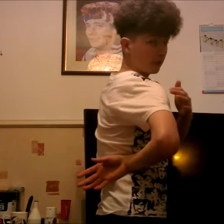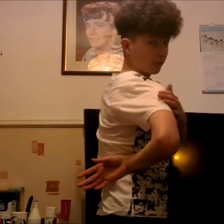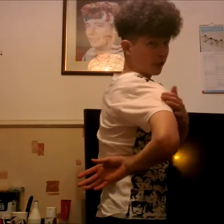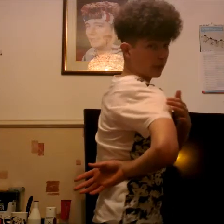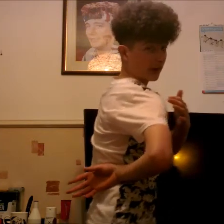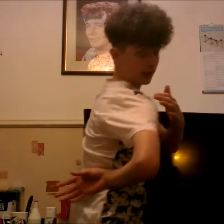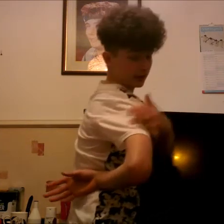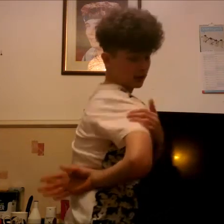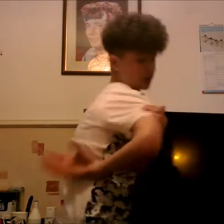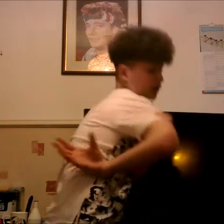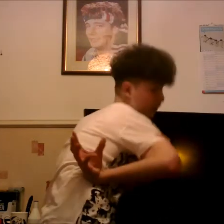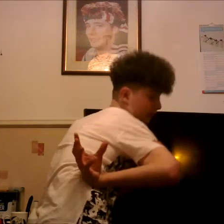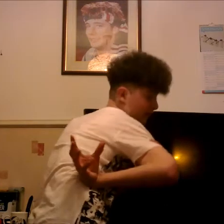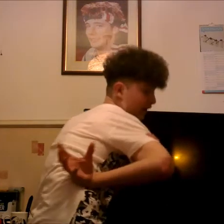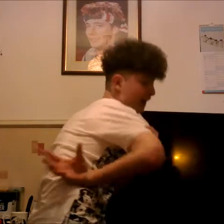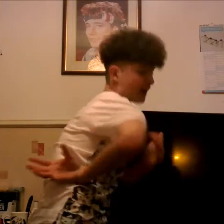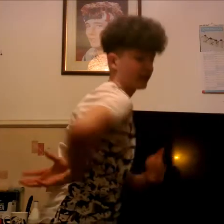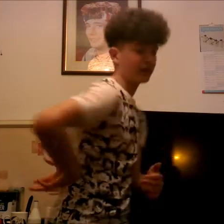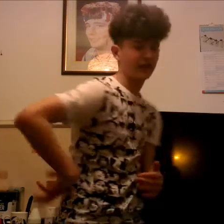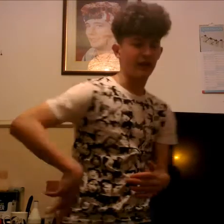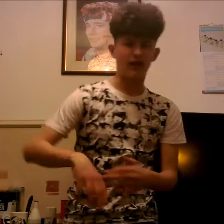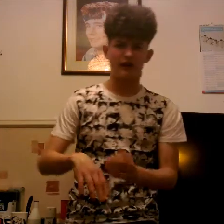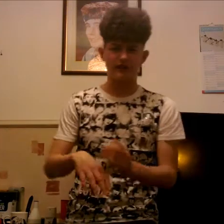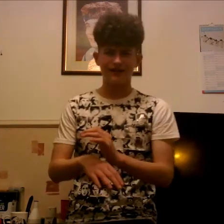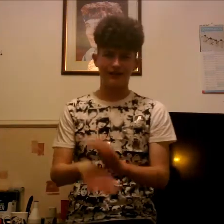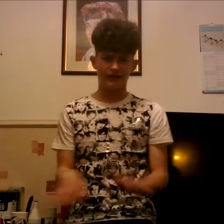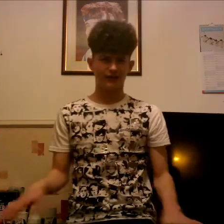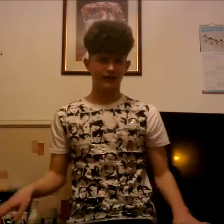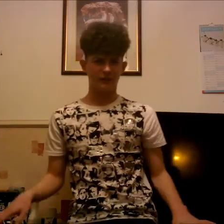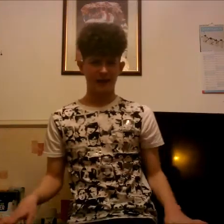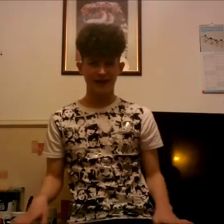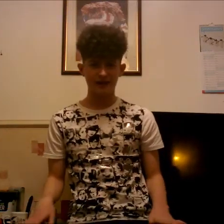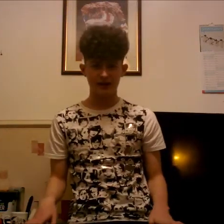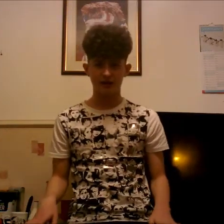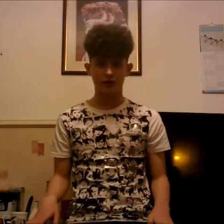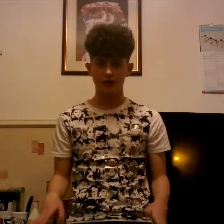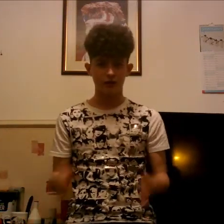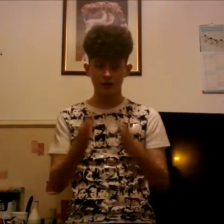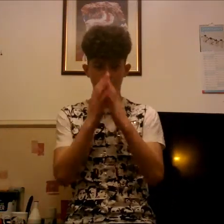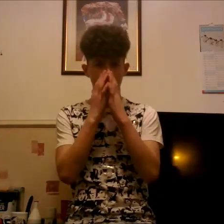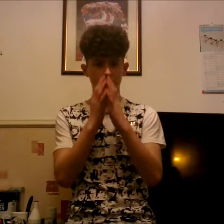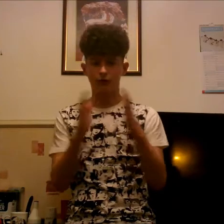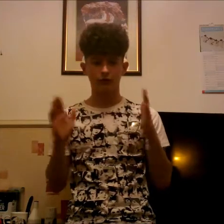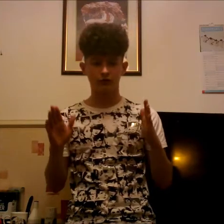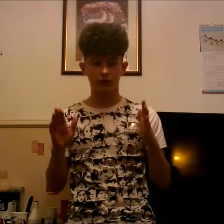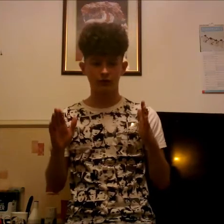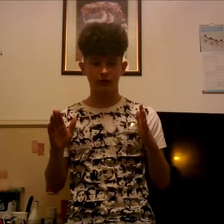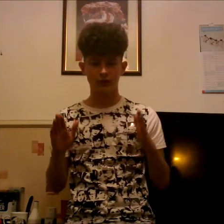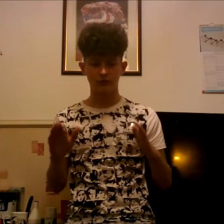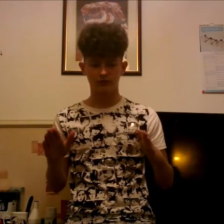went far back and like and like that like the pain oh my god oh it was